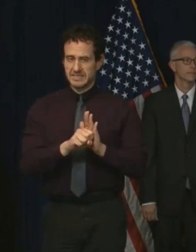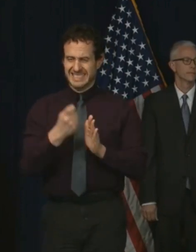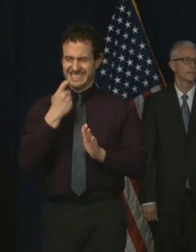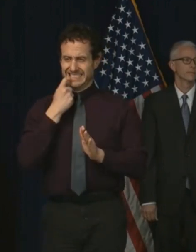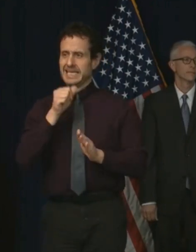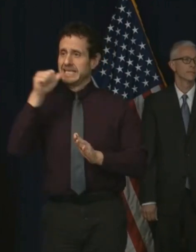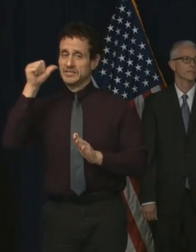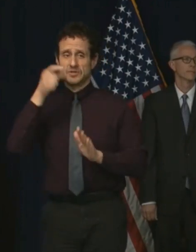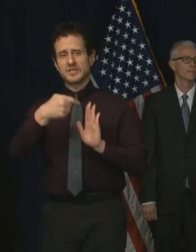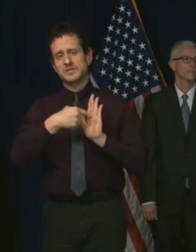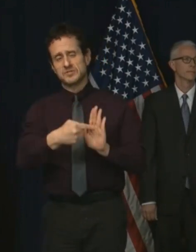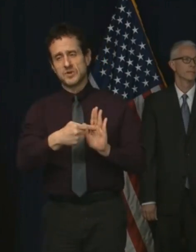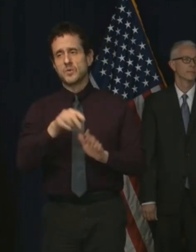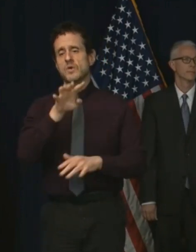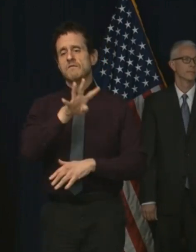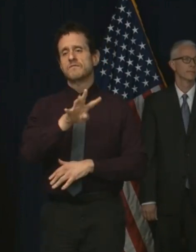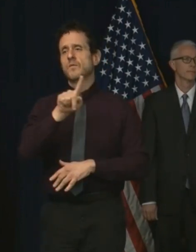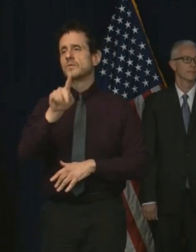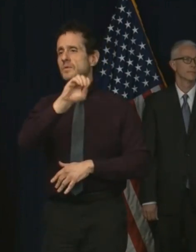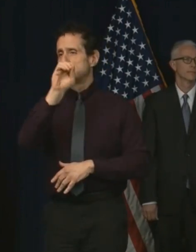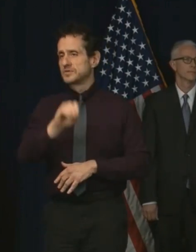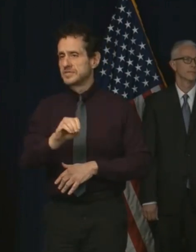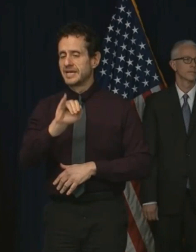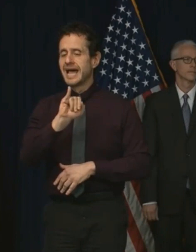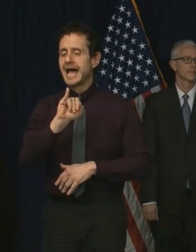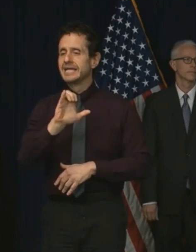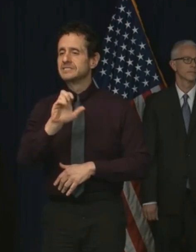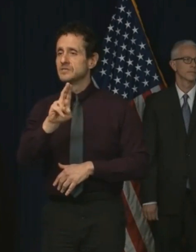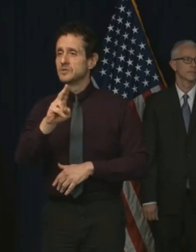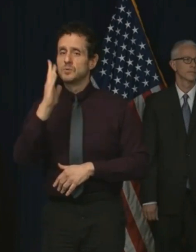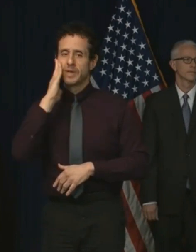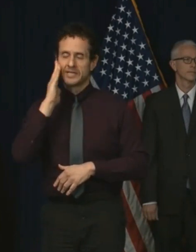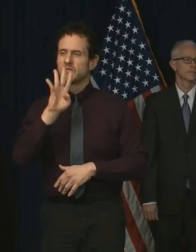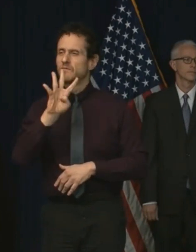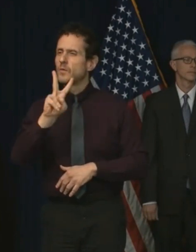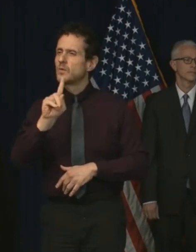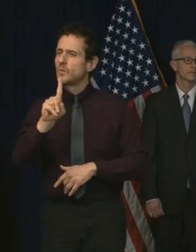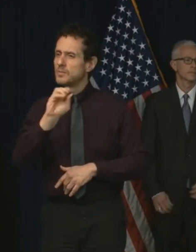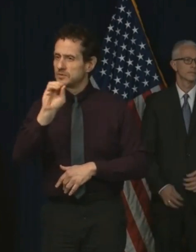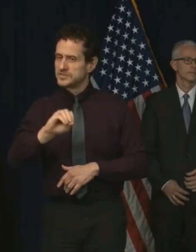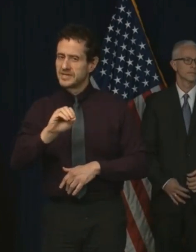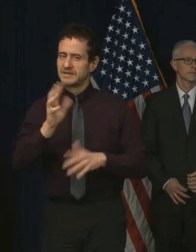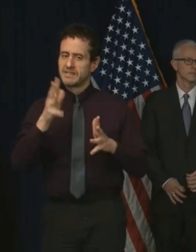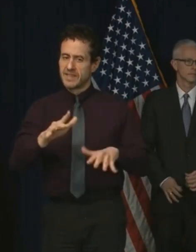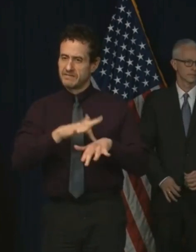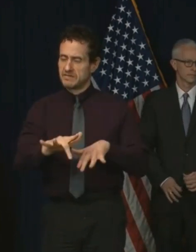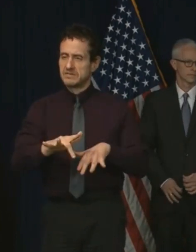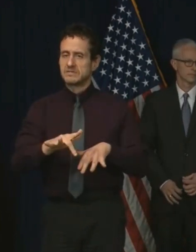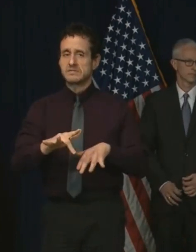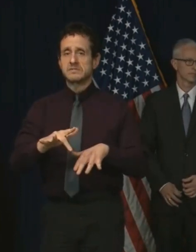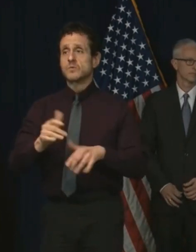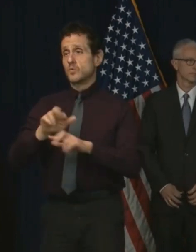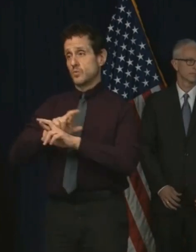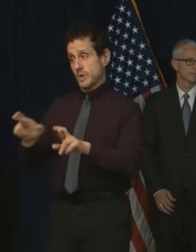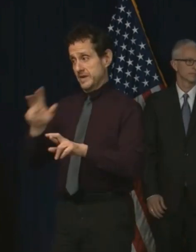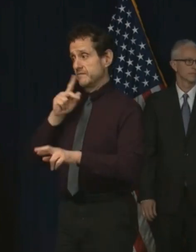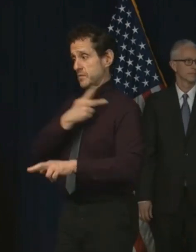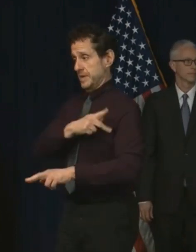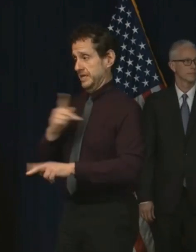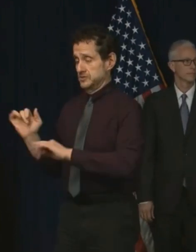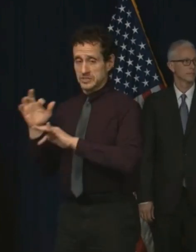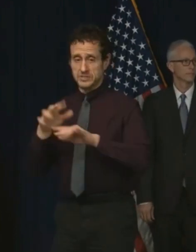41% of our adult ICU beds are empty. Staffed and ready for immediate patient use,